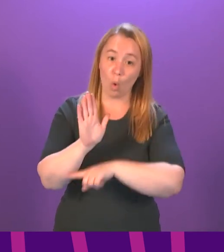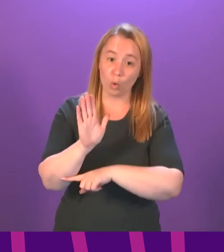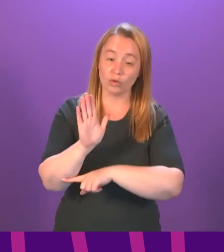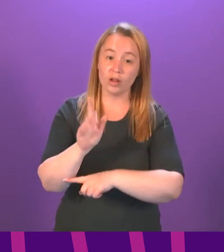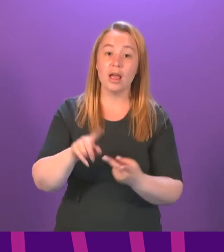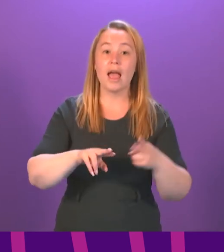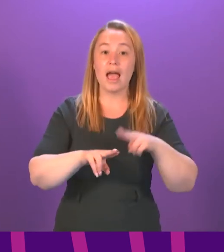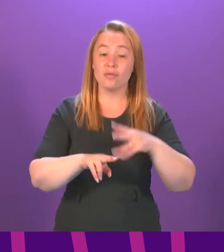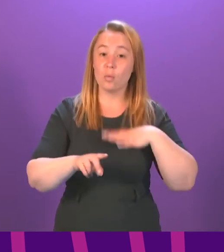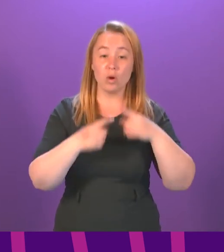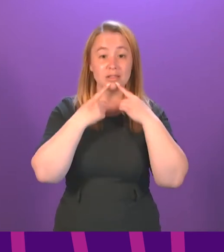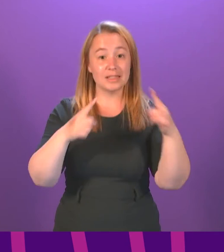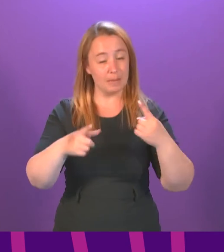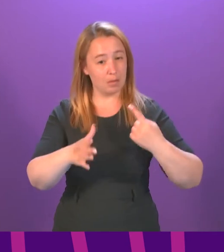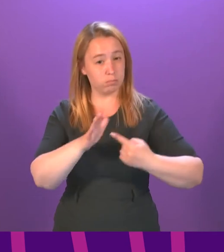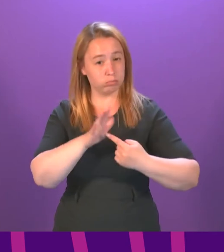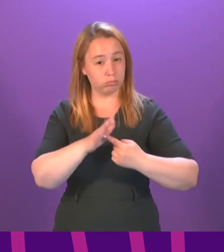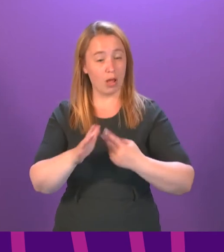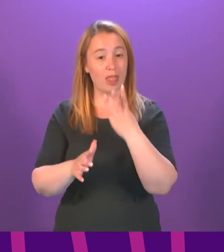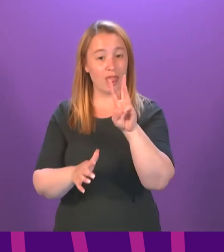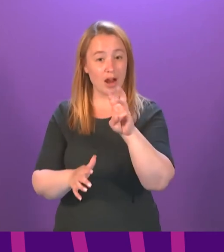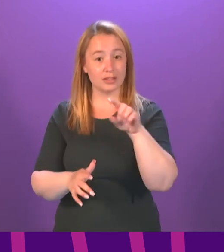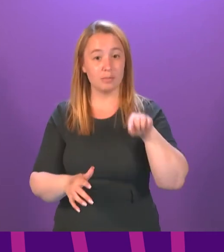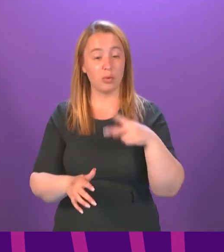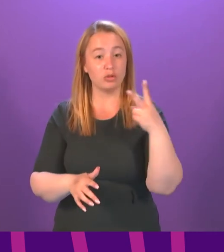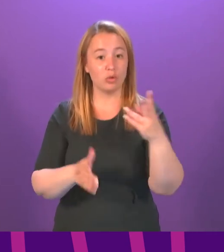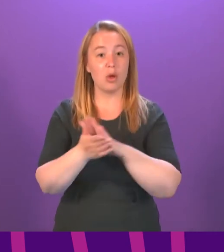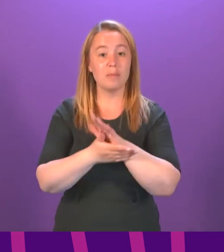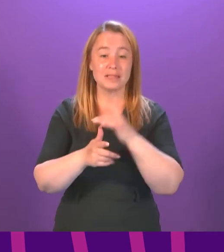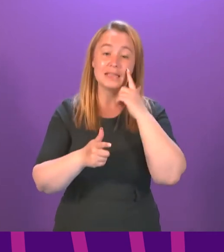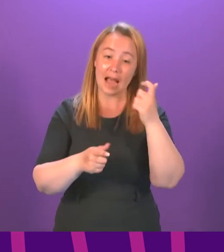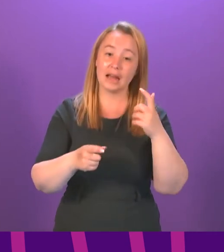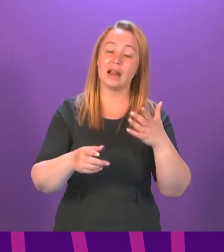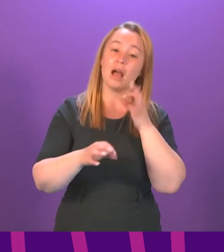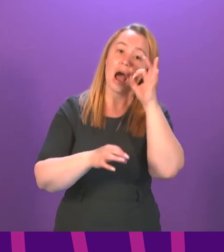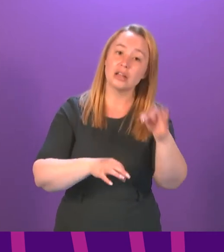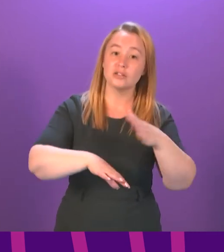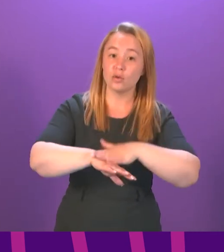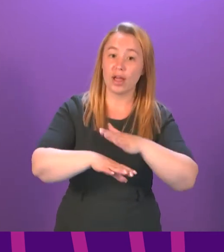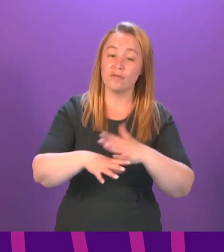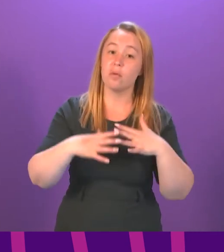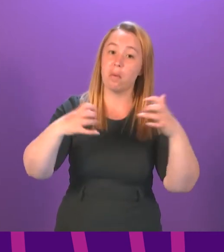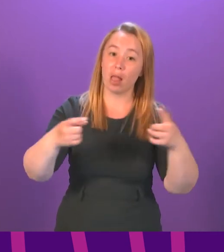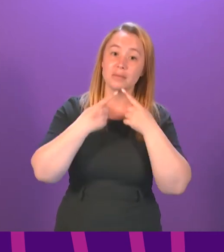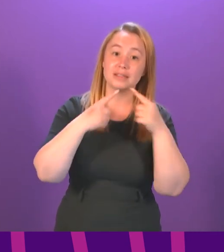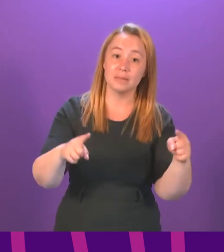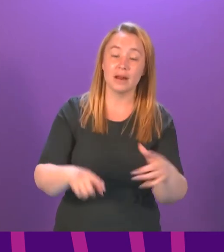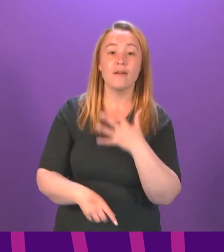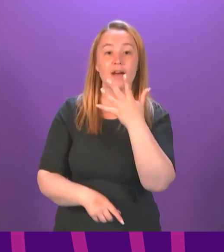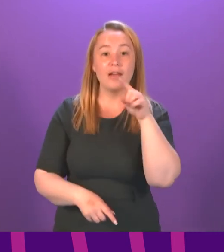make a statement of an urgent nature, minister. Rule 13.2 allows them to request time for a parliamentary statement that day. Rule 5